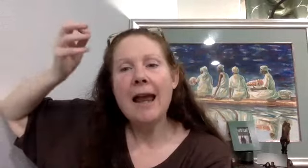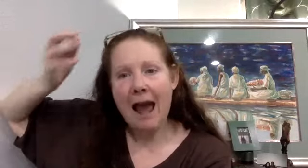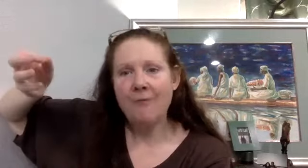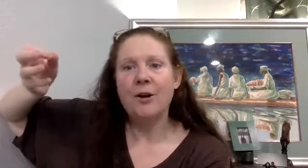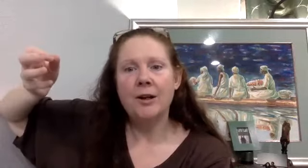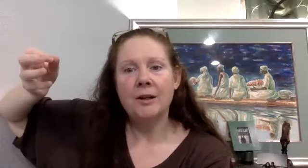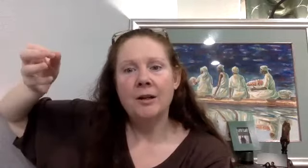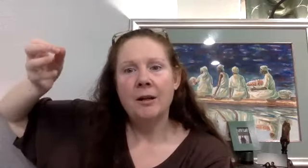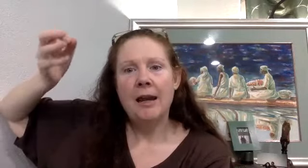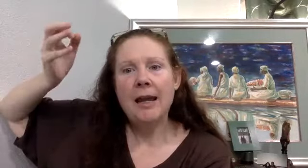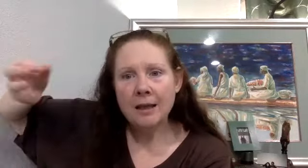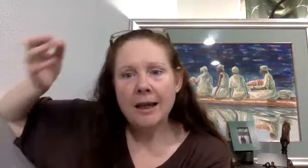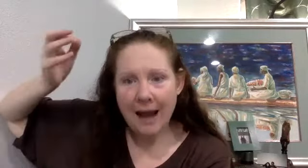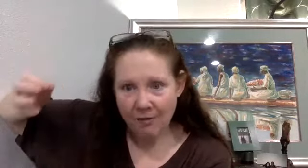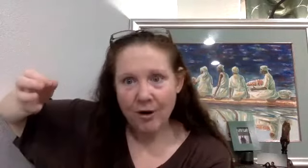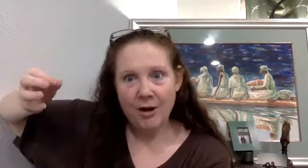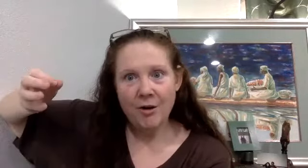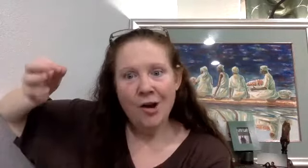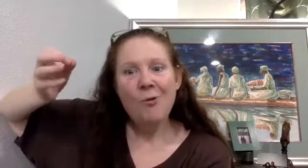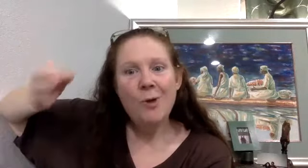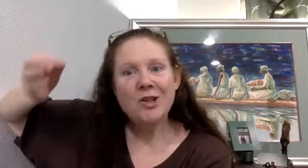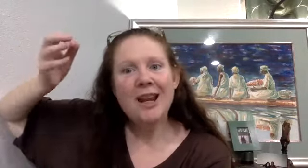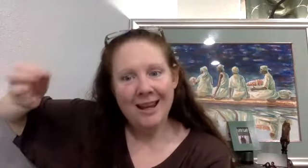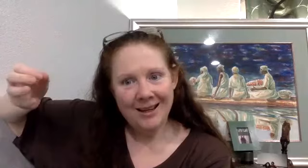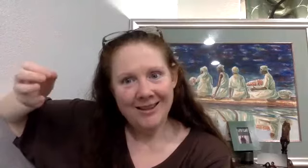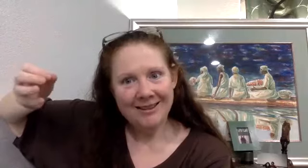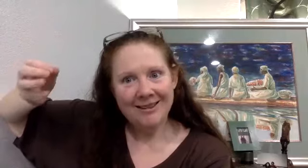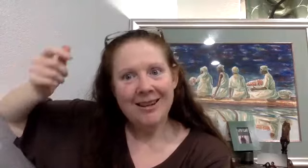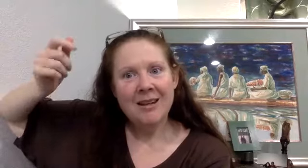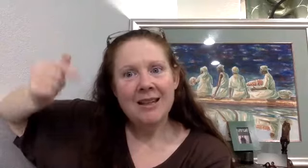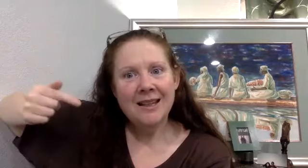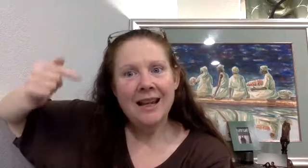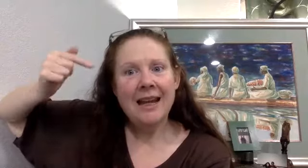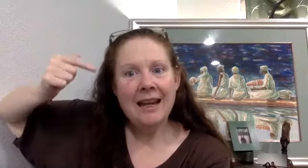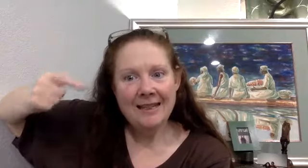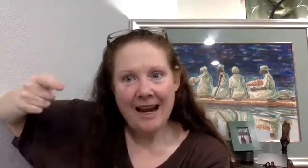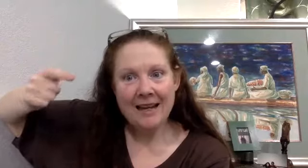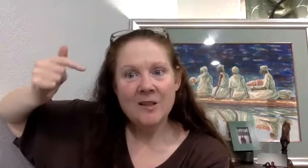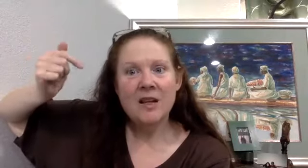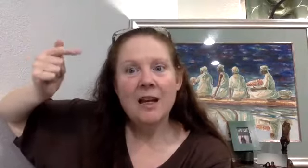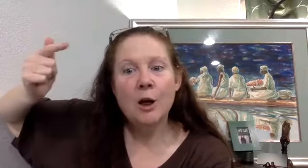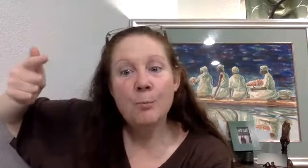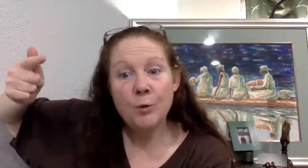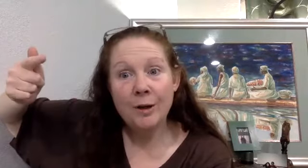Africa, healing in Africa, which is singing and dance in community.